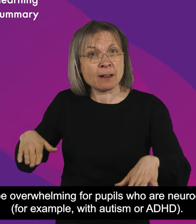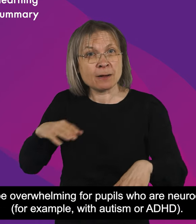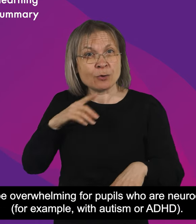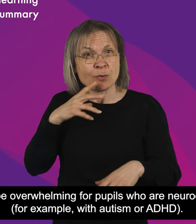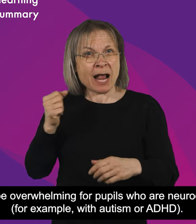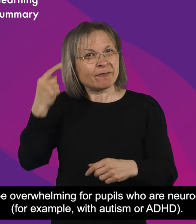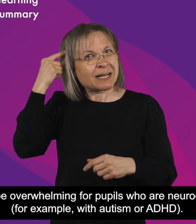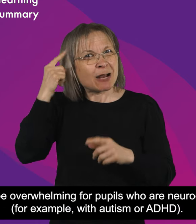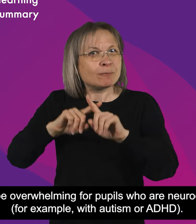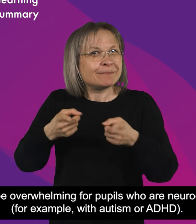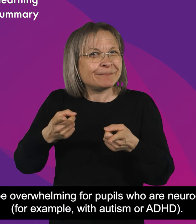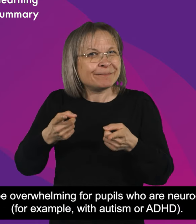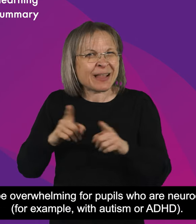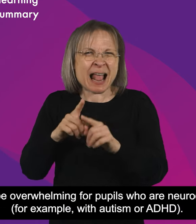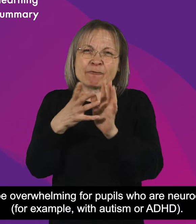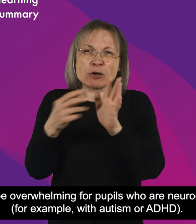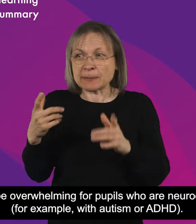for example with autism or ADHD.